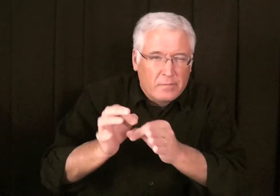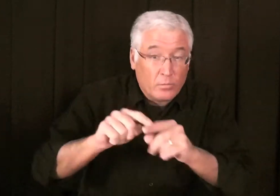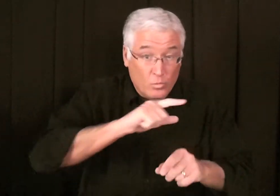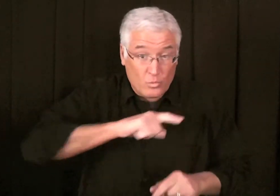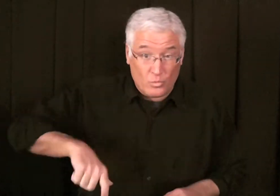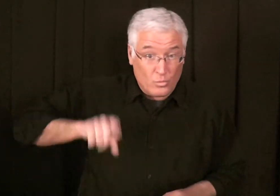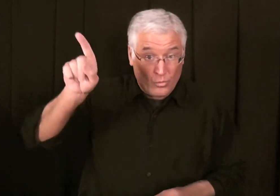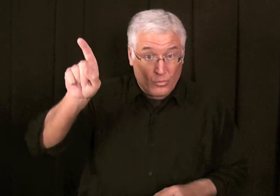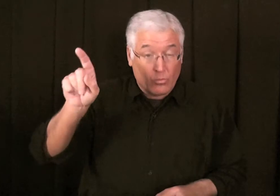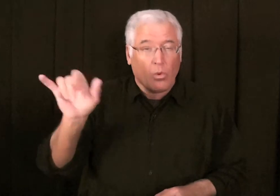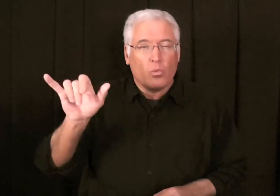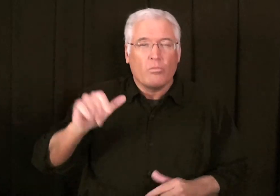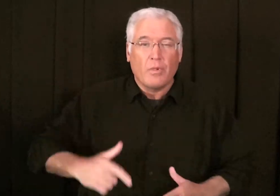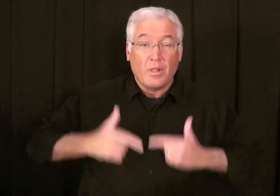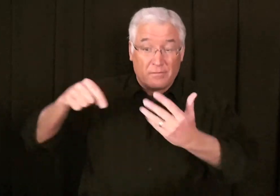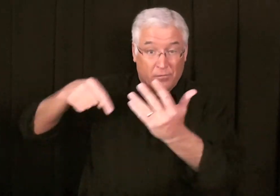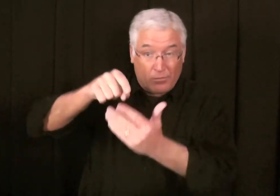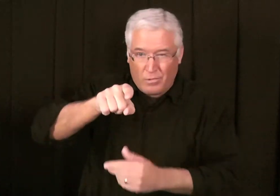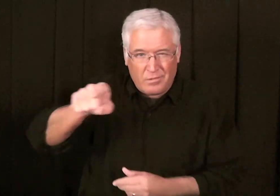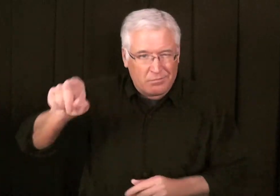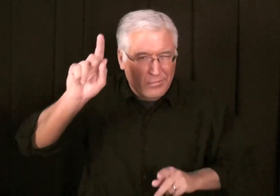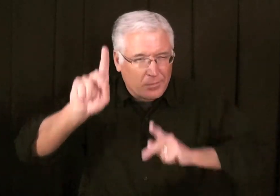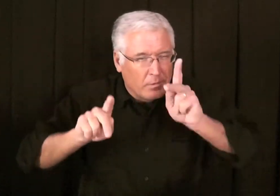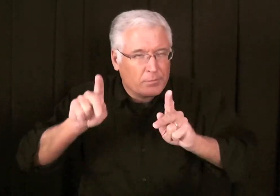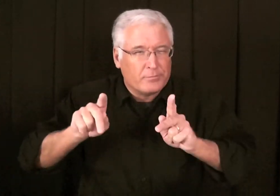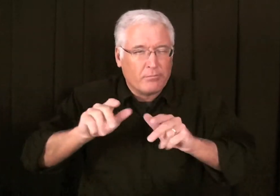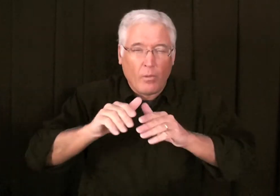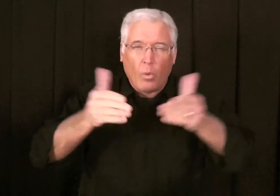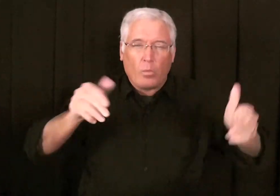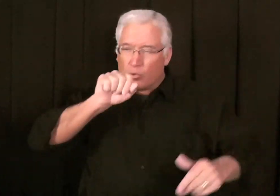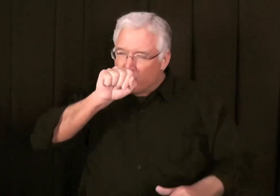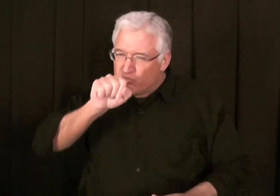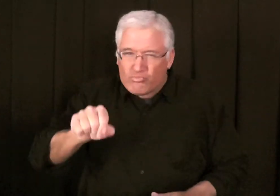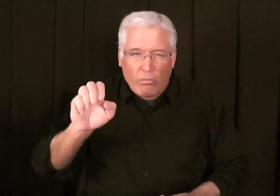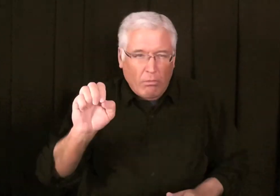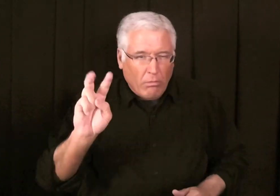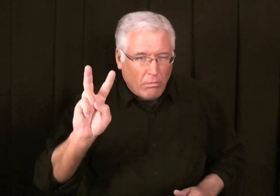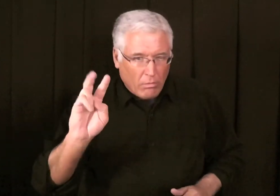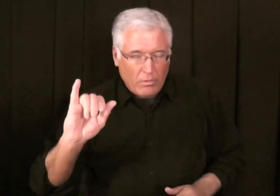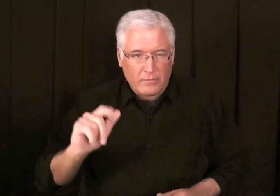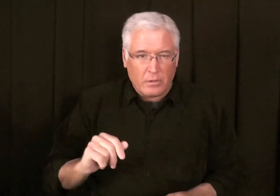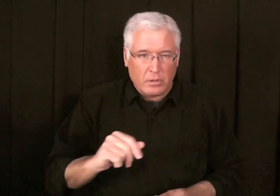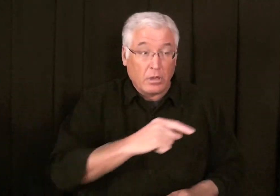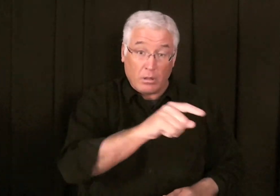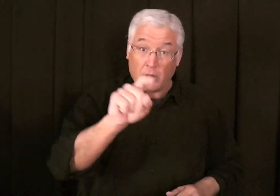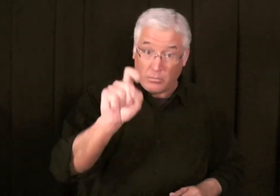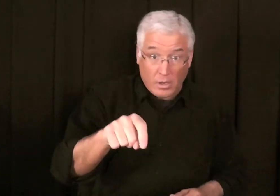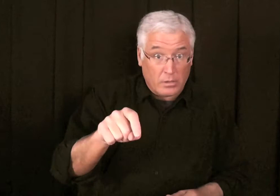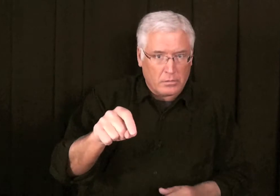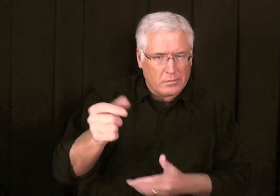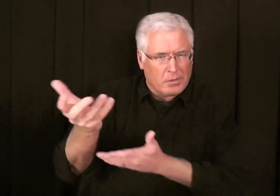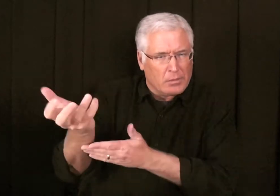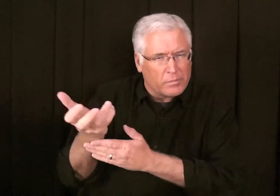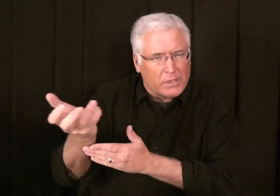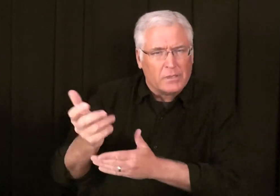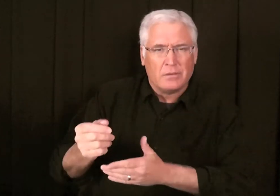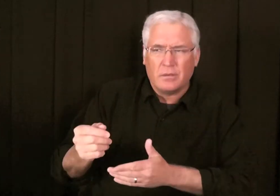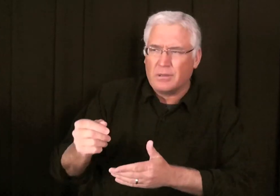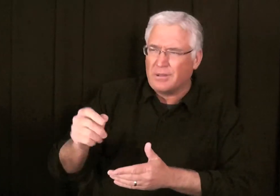Now, those who are faithful to the Lord and live amongst these people who are openly loving evil, they need to beg